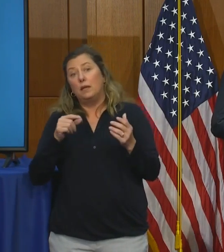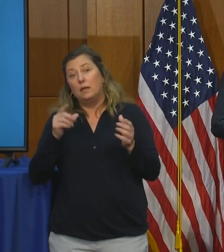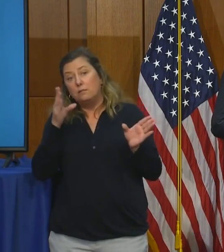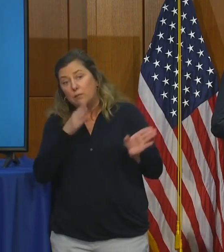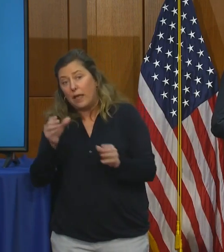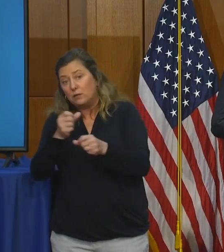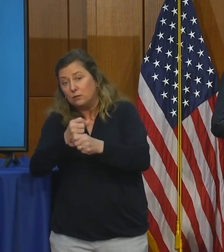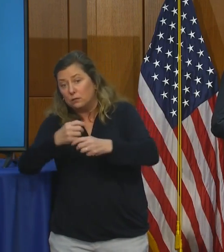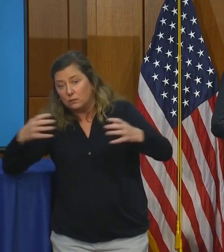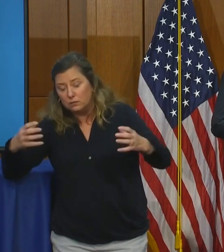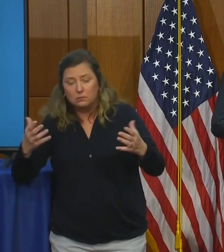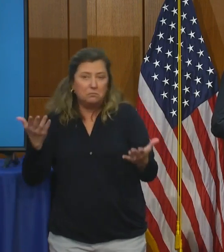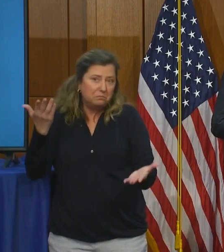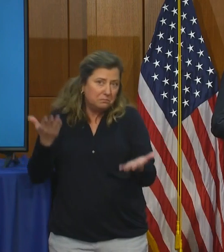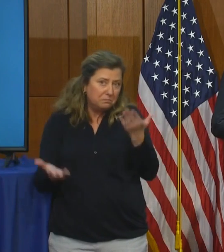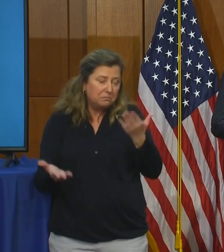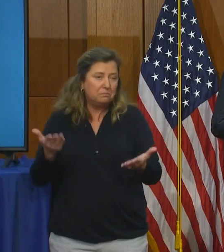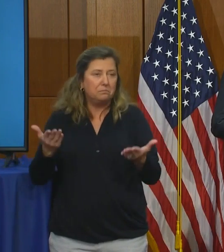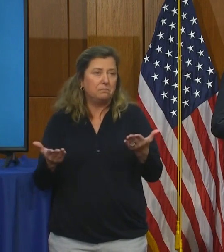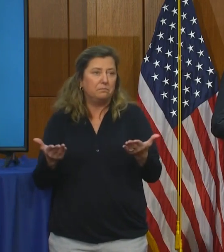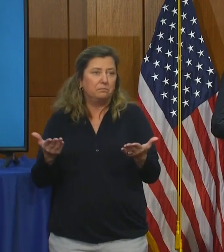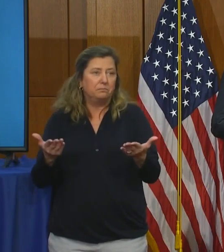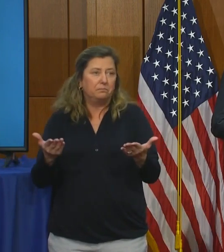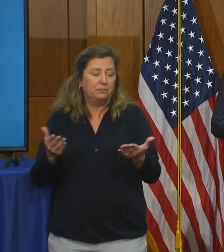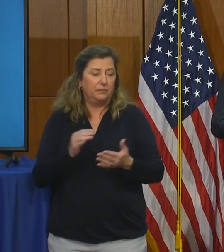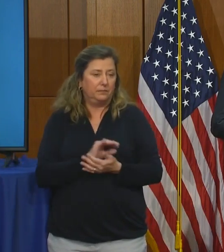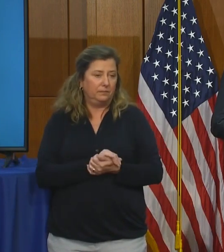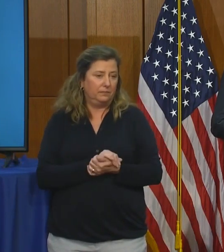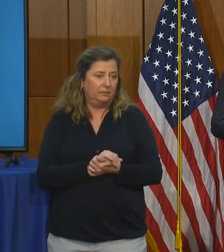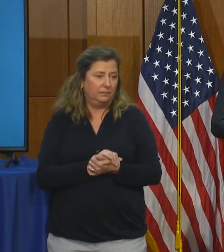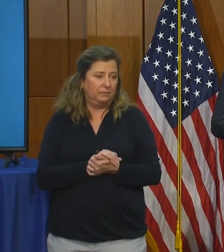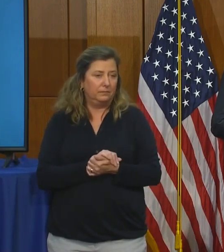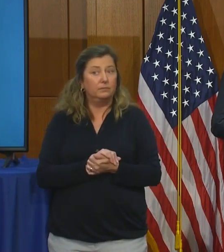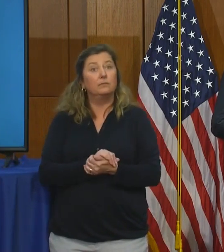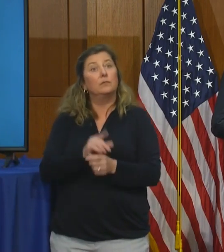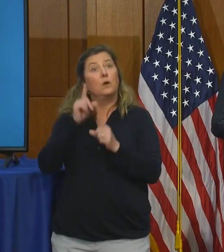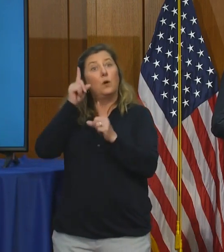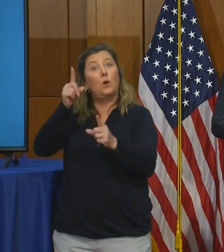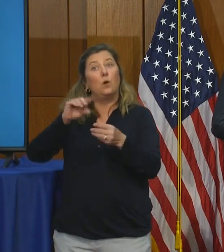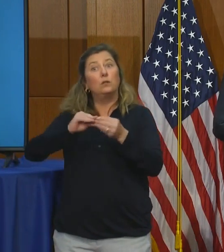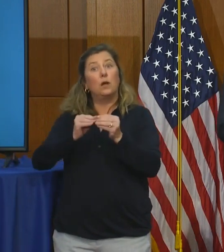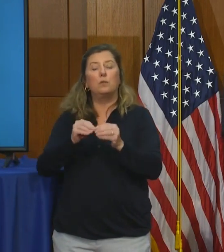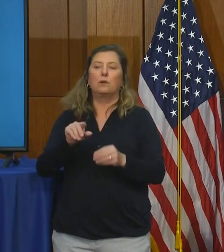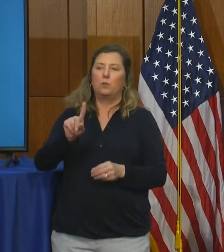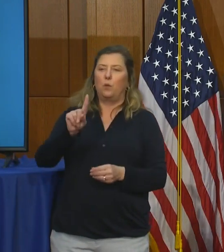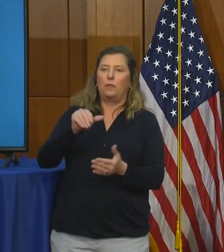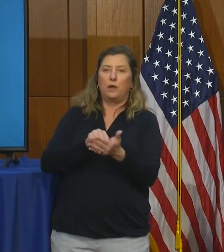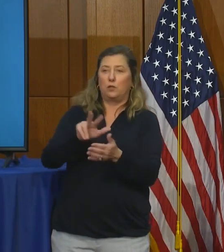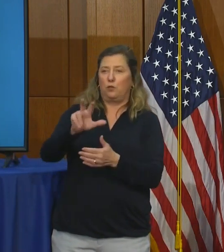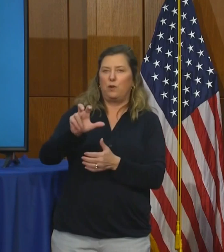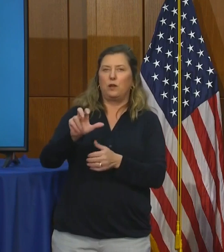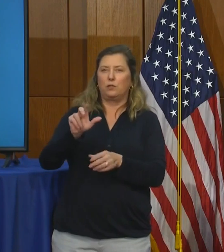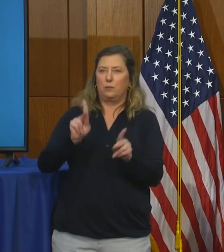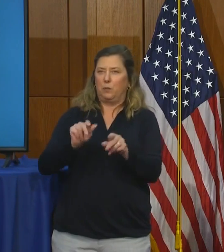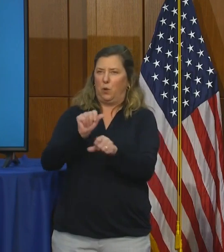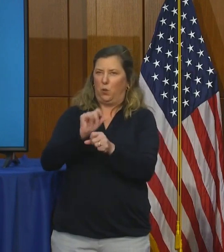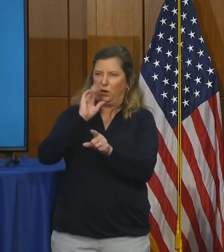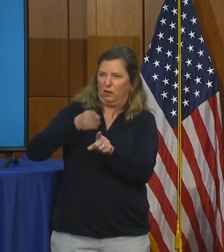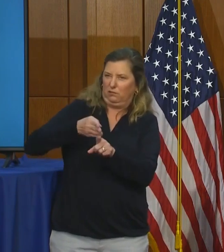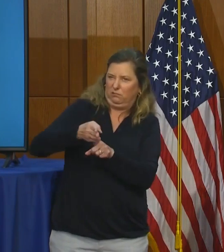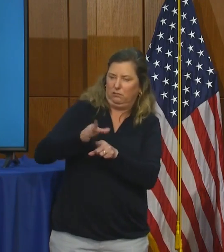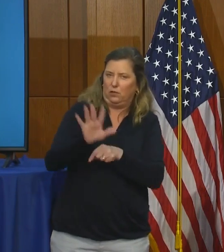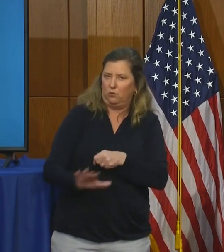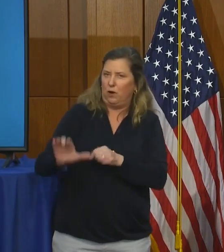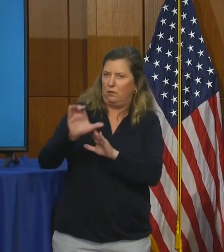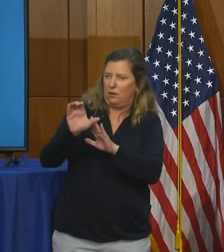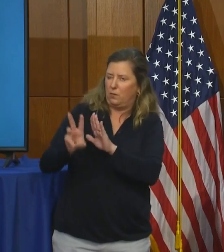to near 1,300 people across the Commonwealth. As I